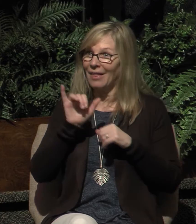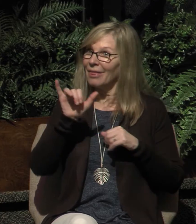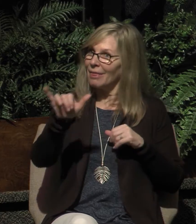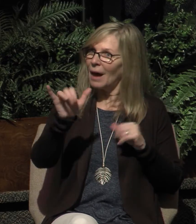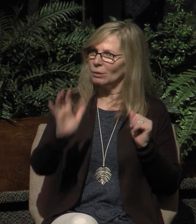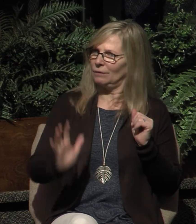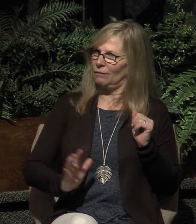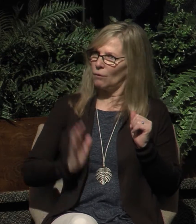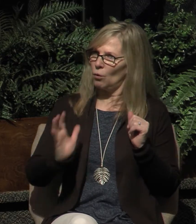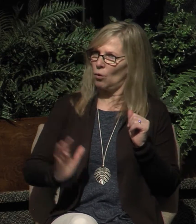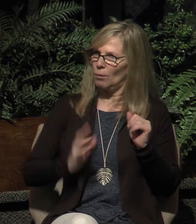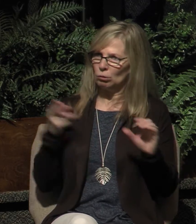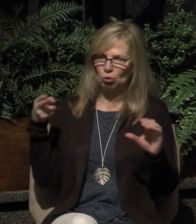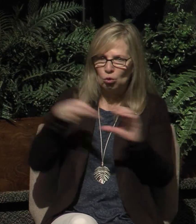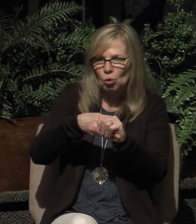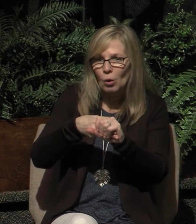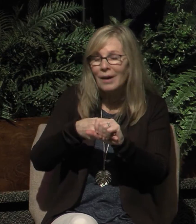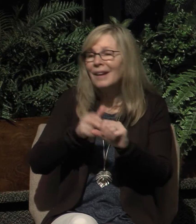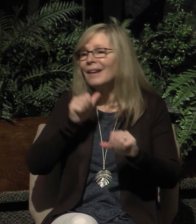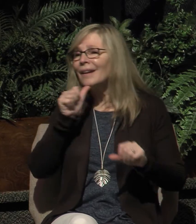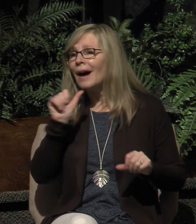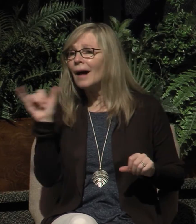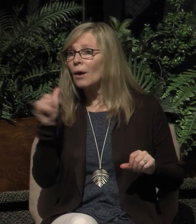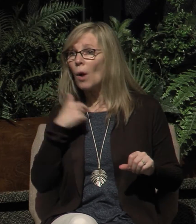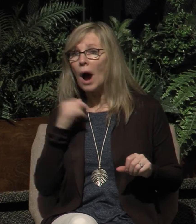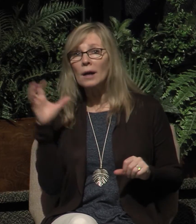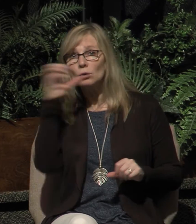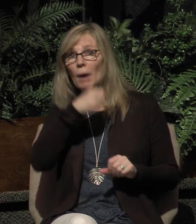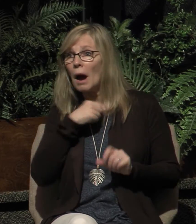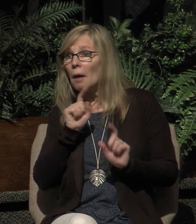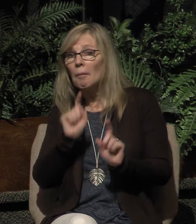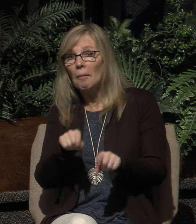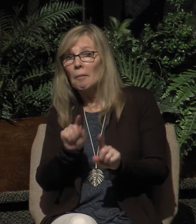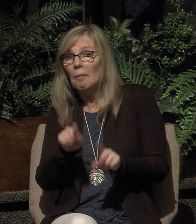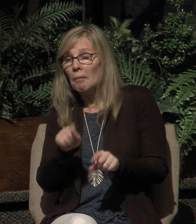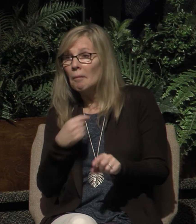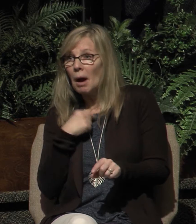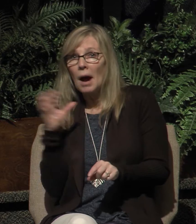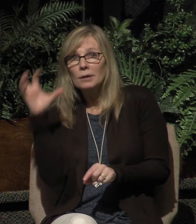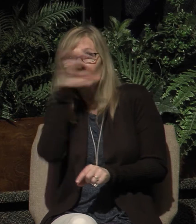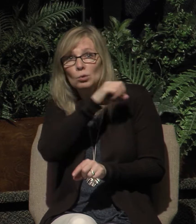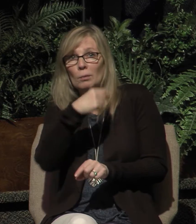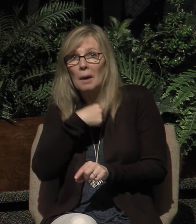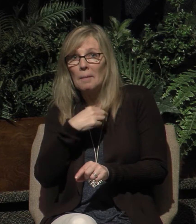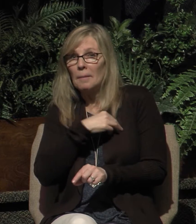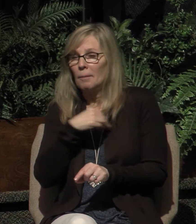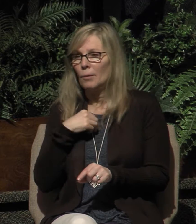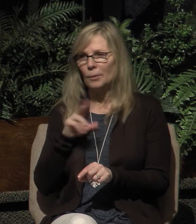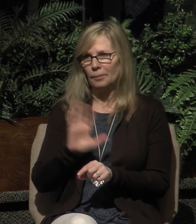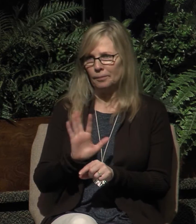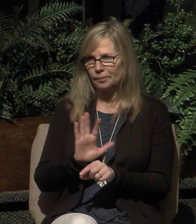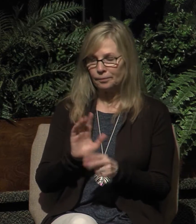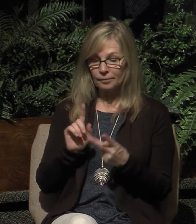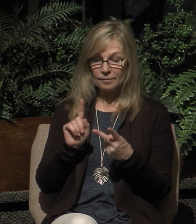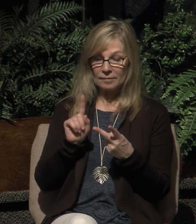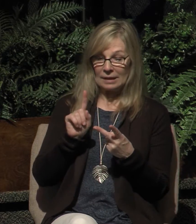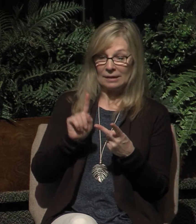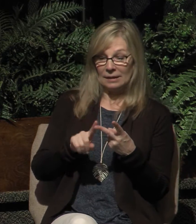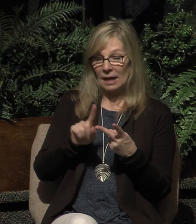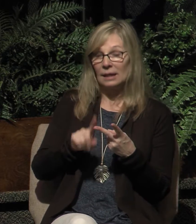type joining, not an assumed type of relationship. Secondly, the fact that certain